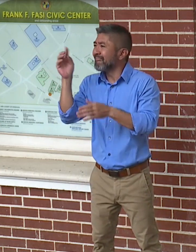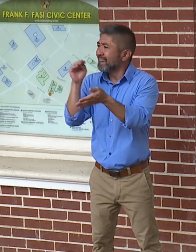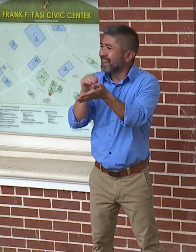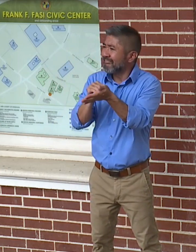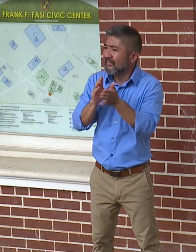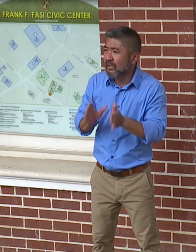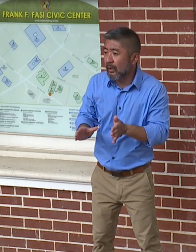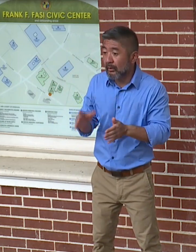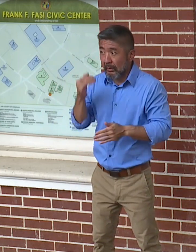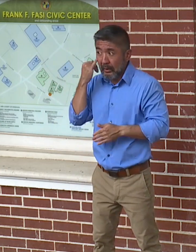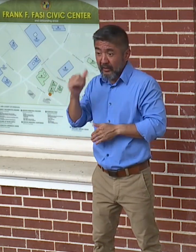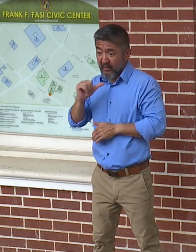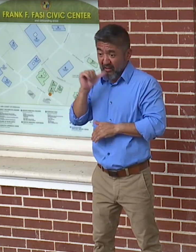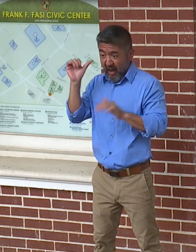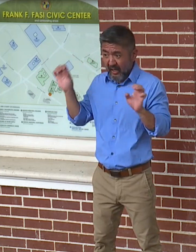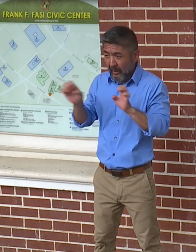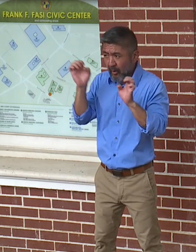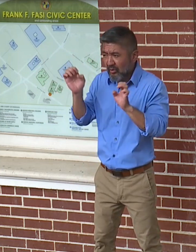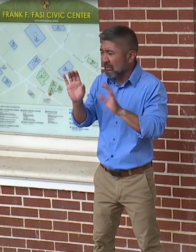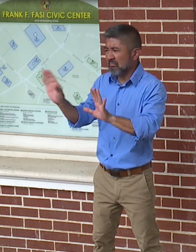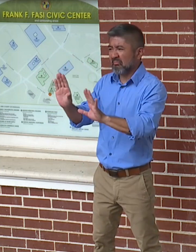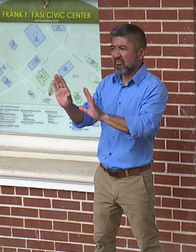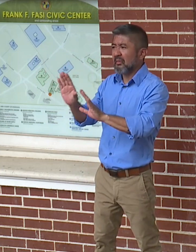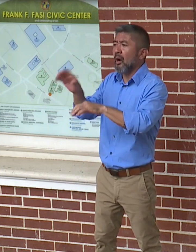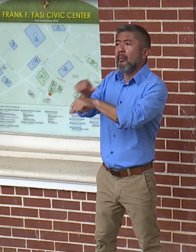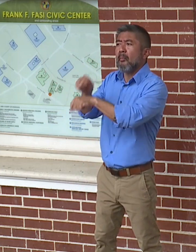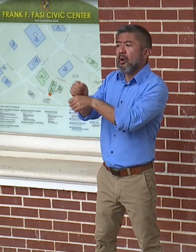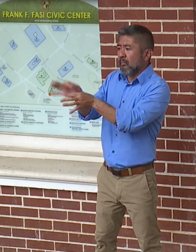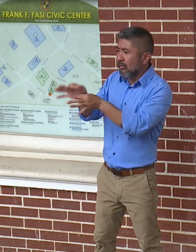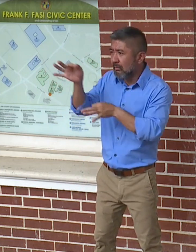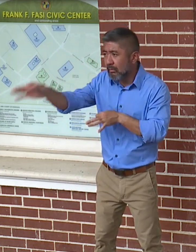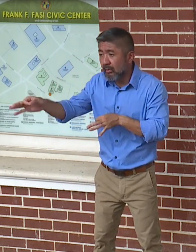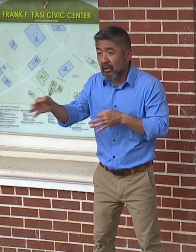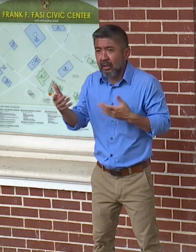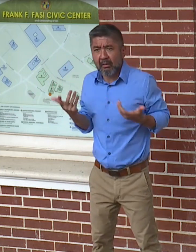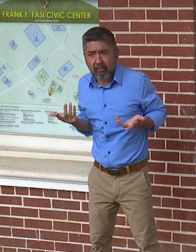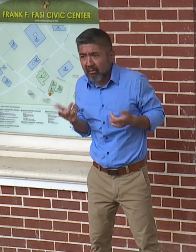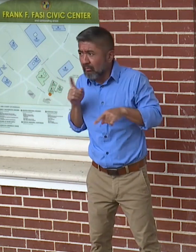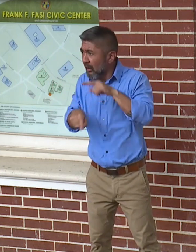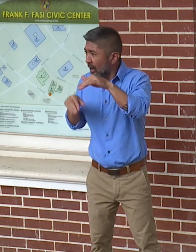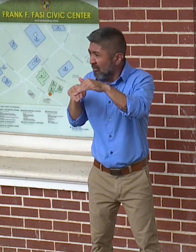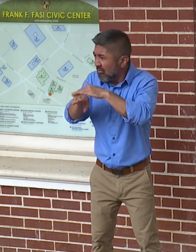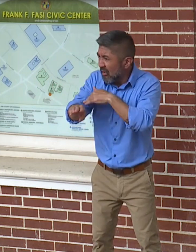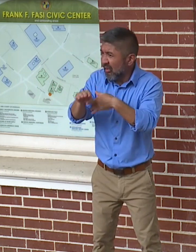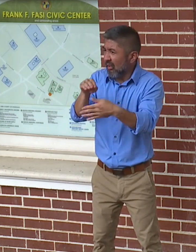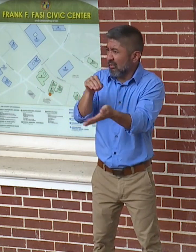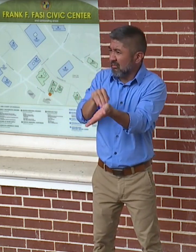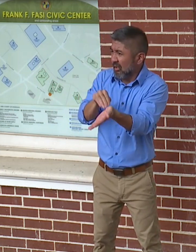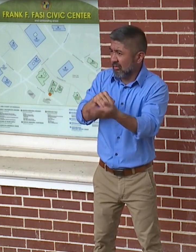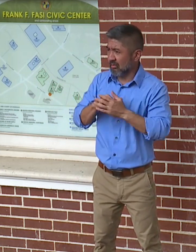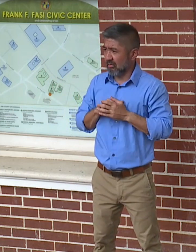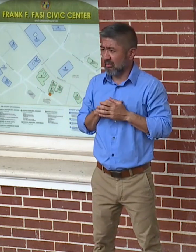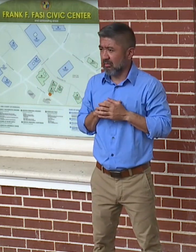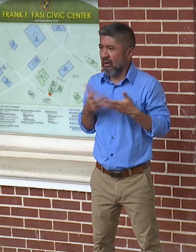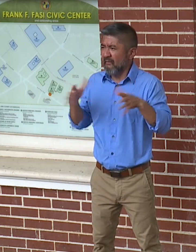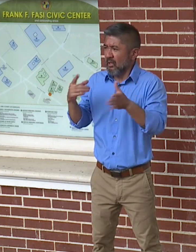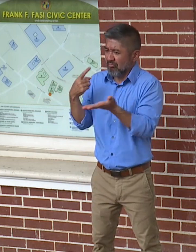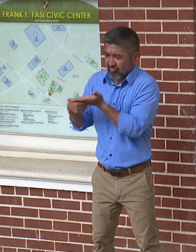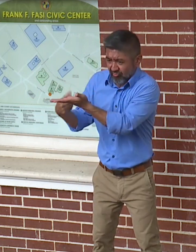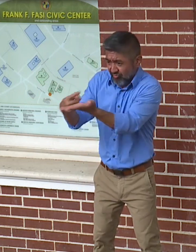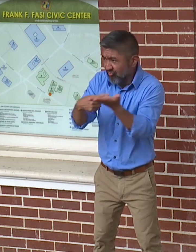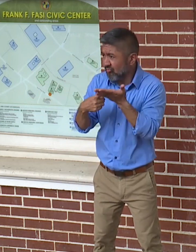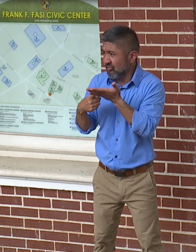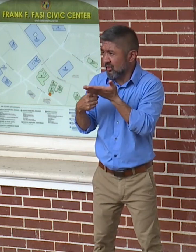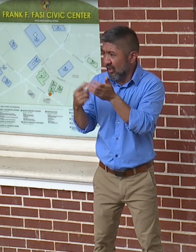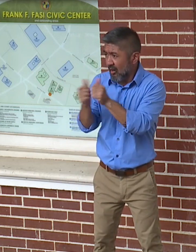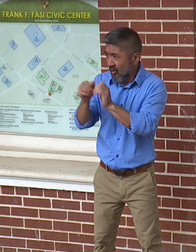non urgent appointments. So many people were having difficulty meeting that. So we've had some discussions with the state. We tried to be sure